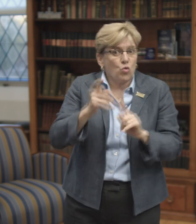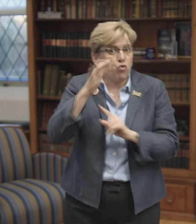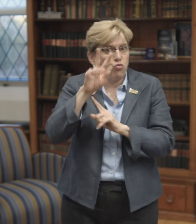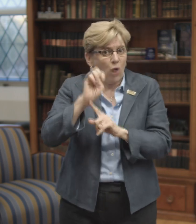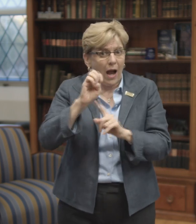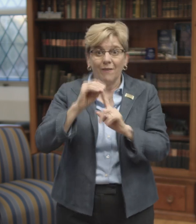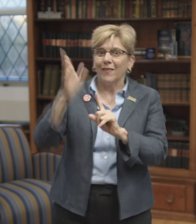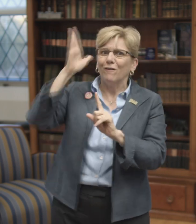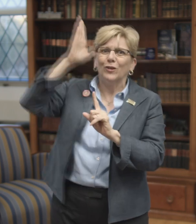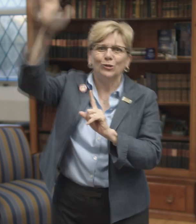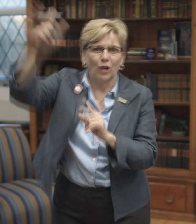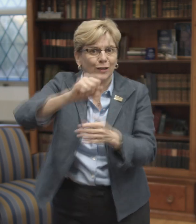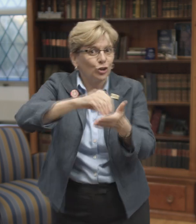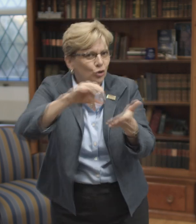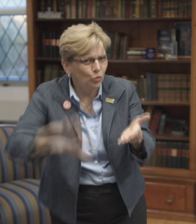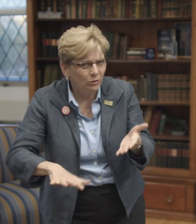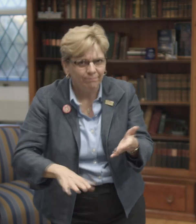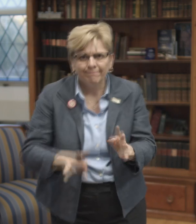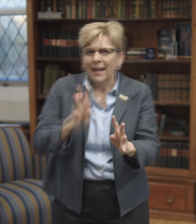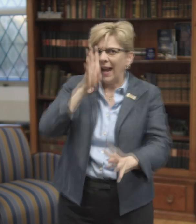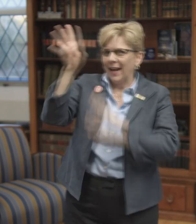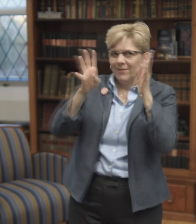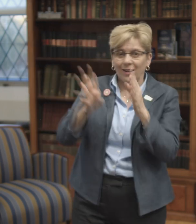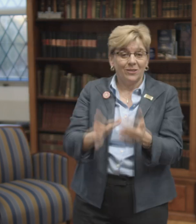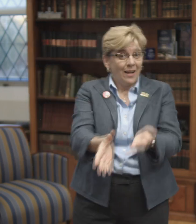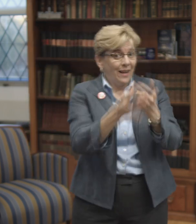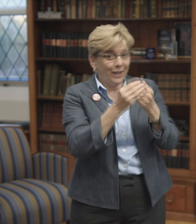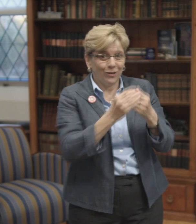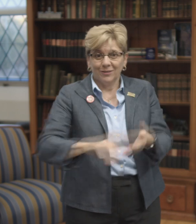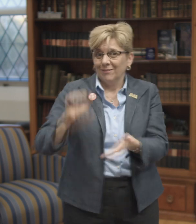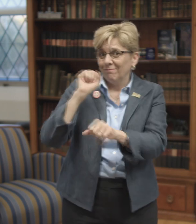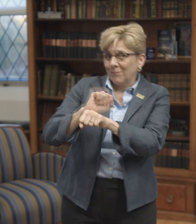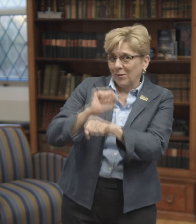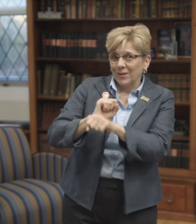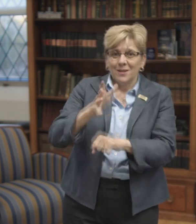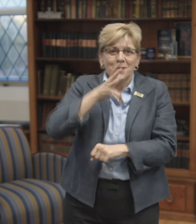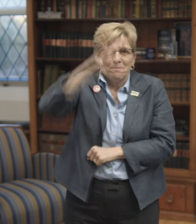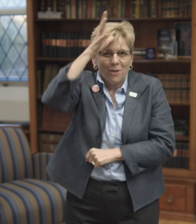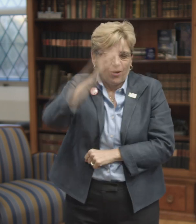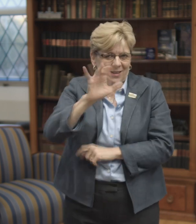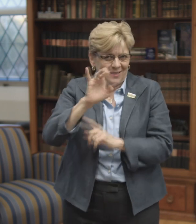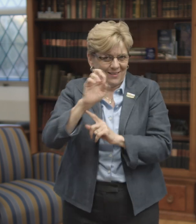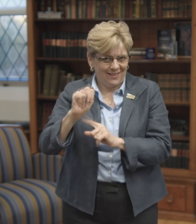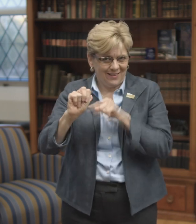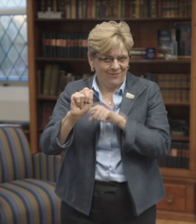important to every child in order for them to thrive in the future as students, as innovators, as leaders, as employees, as